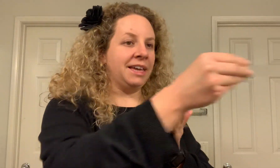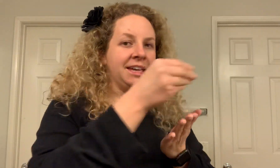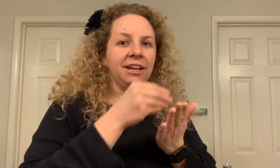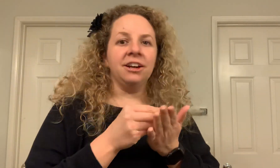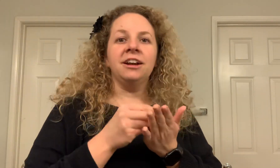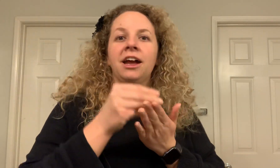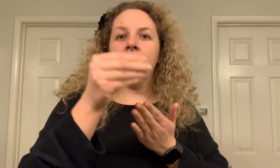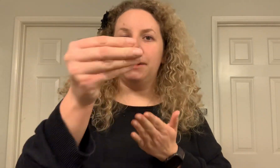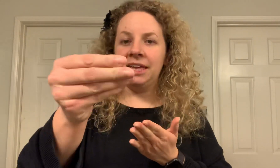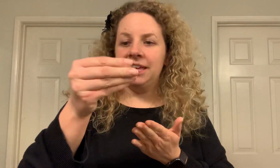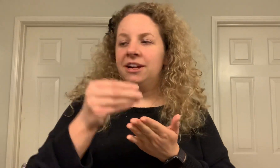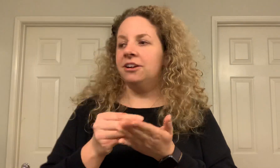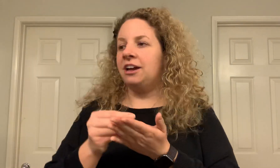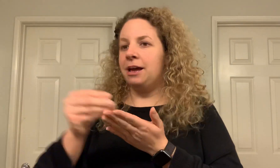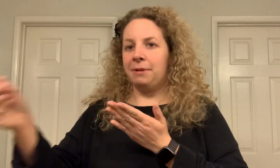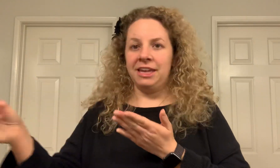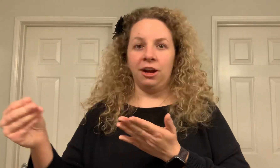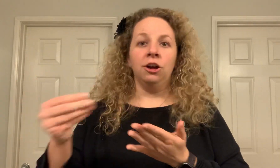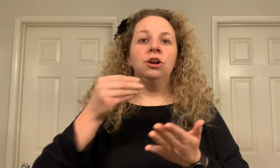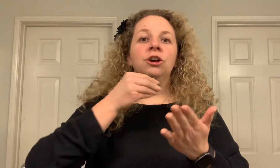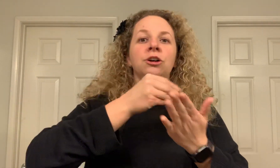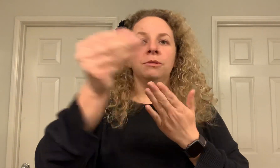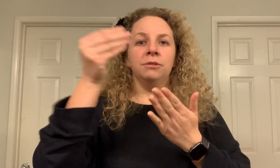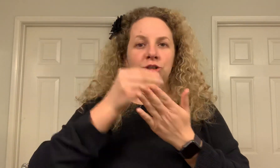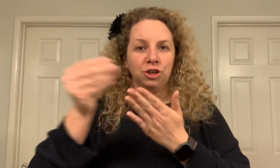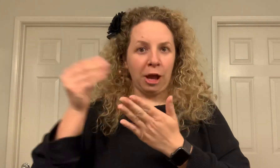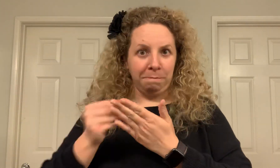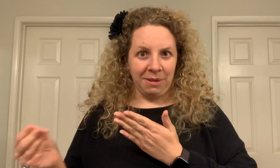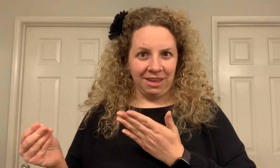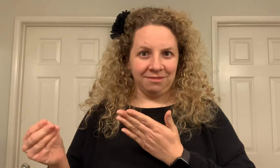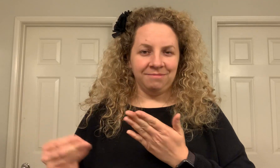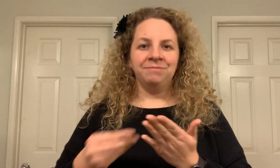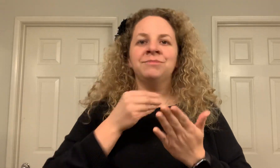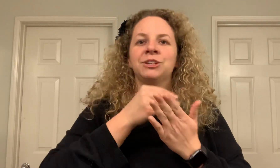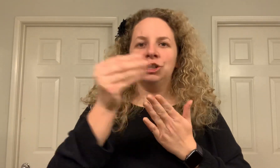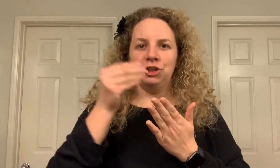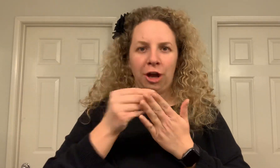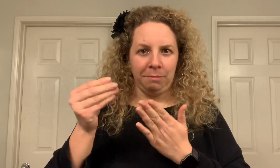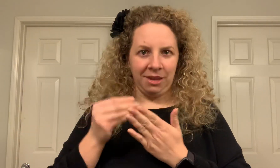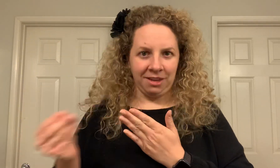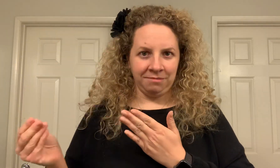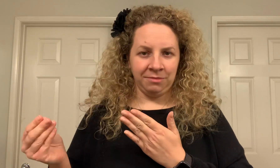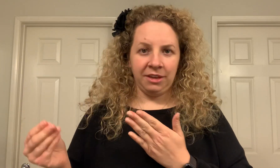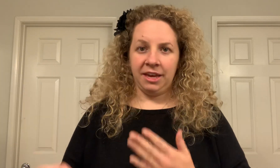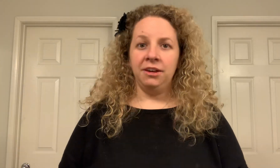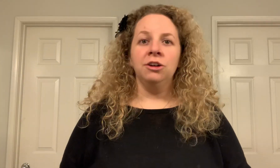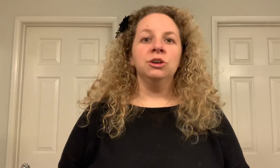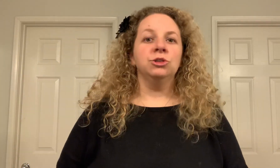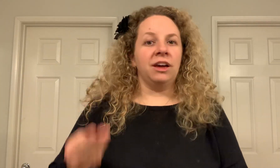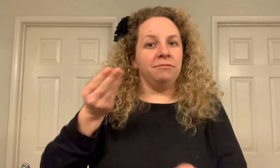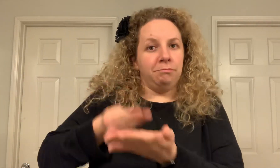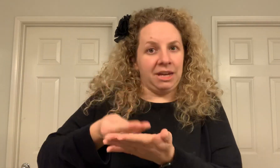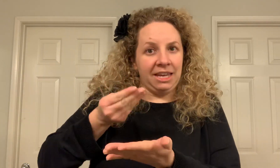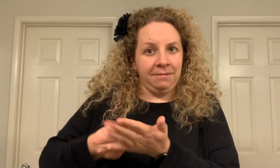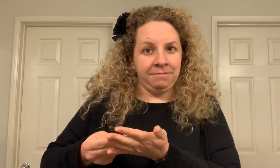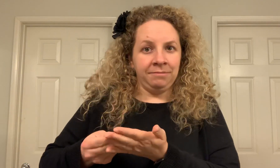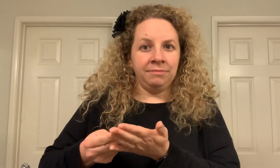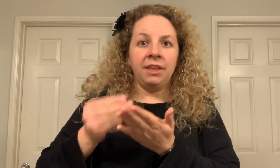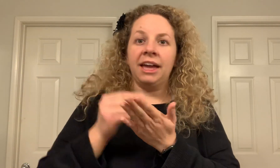here, I buy here, I buy here. Shopping. Shopping. Okay, so I have money. I